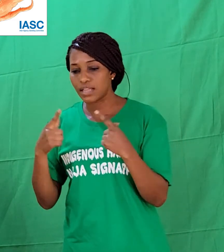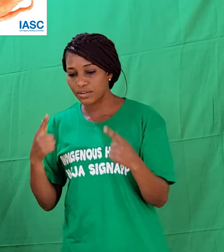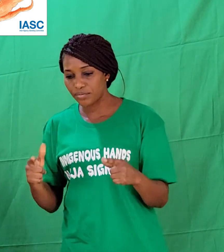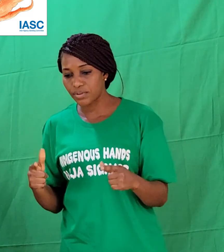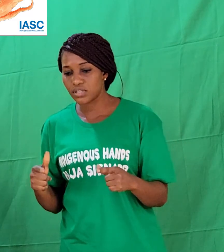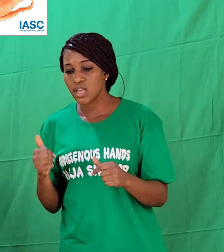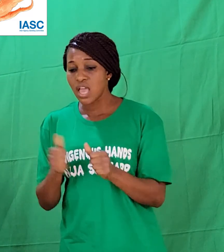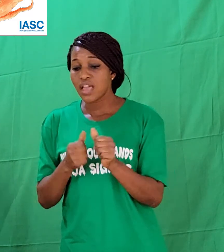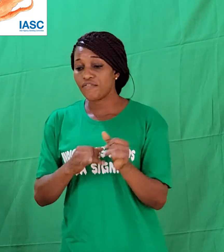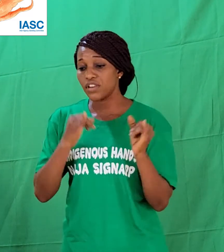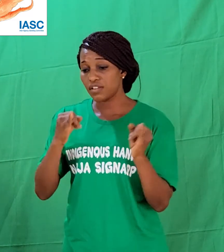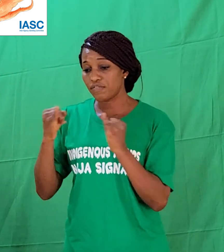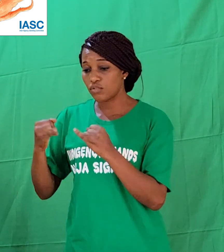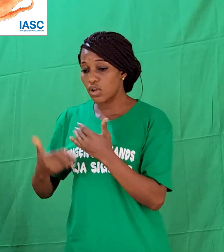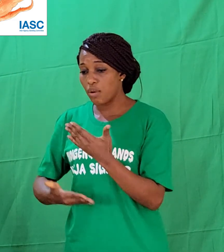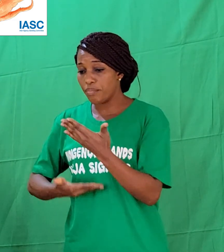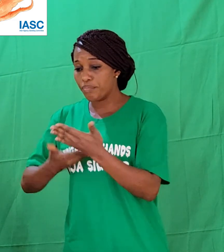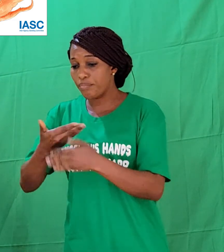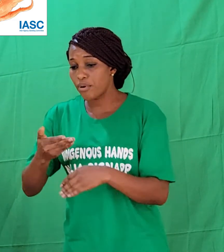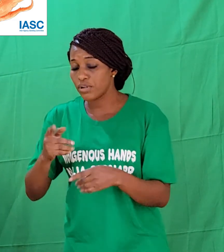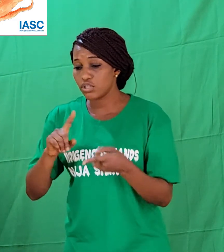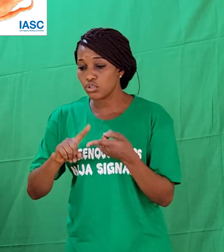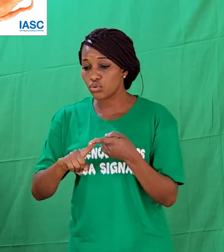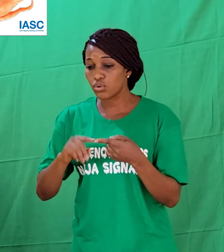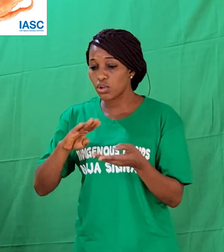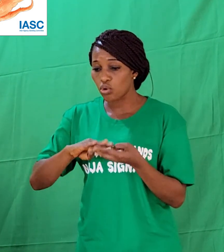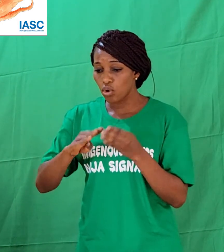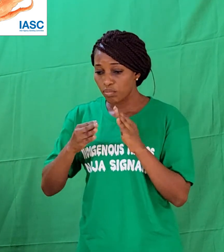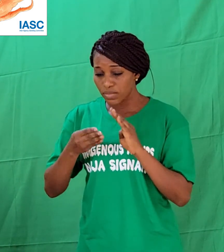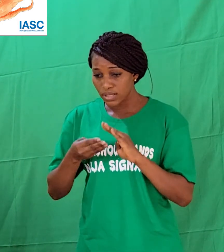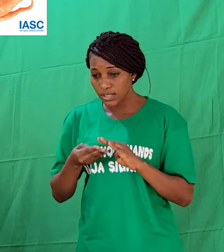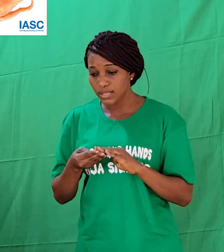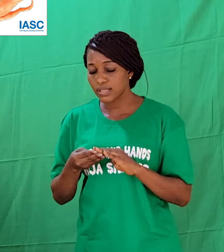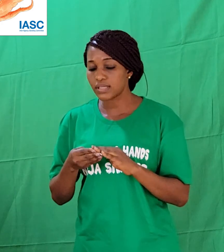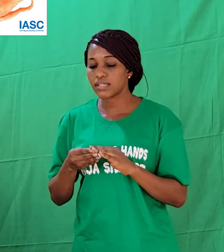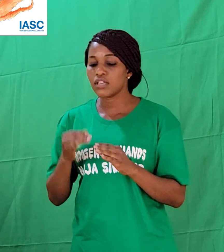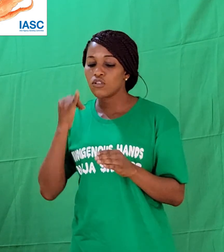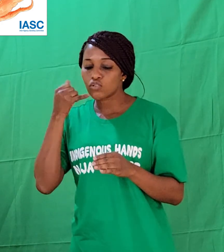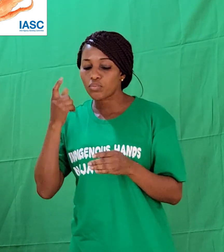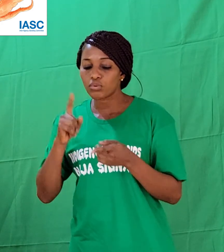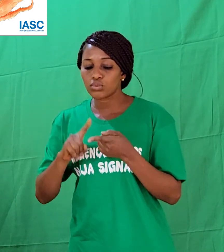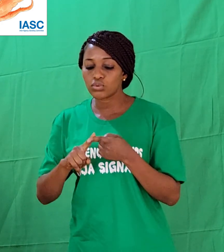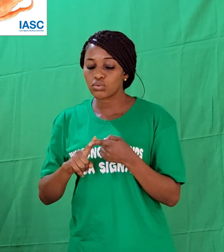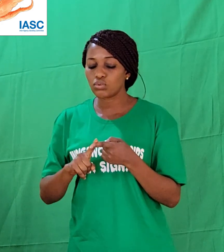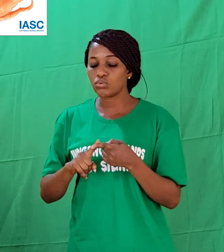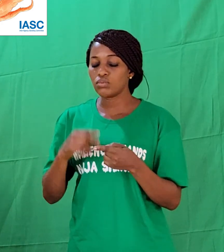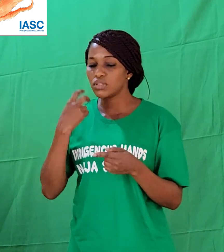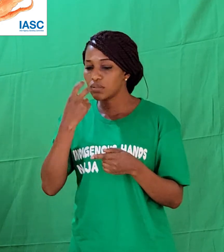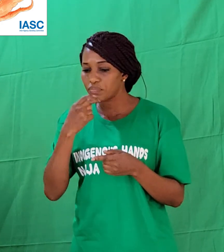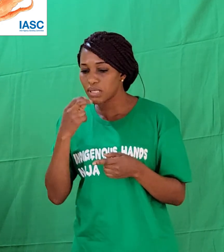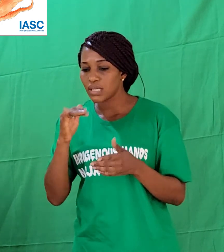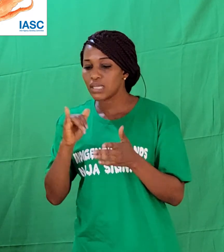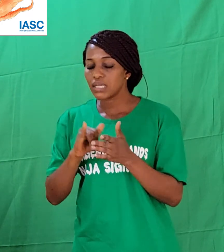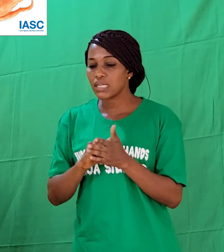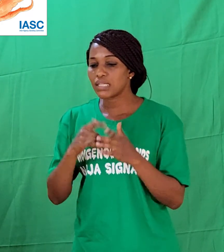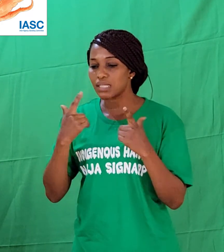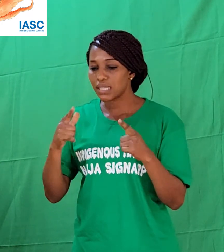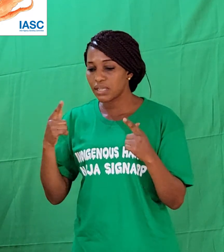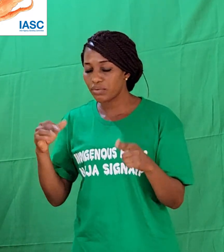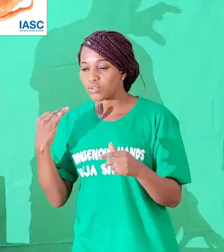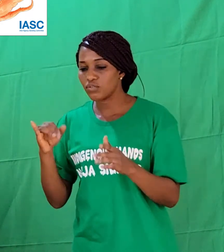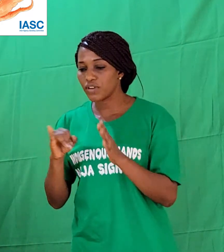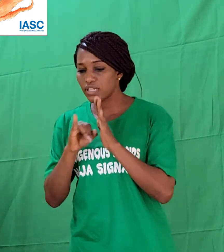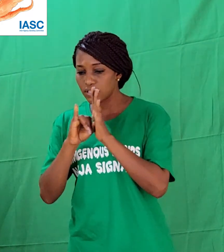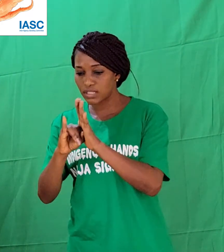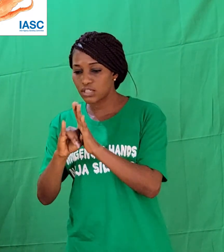was born into a community. And that person is supposed to speak that language of identity. But, for the